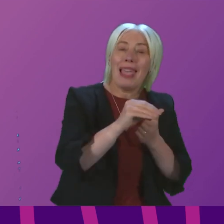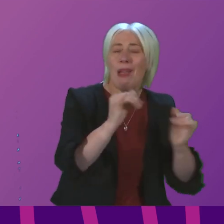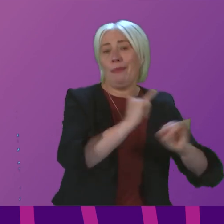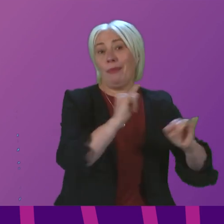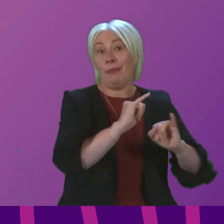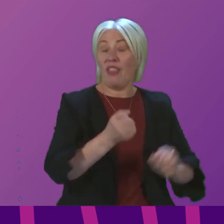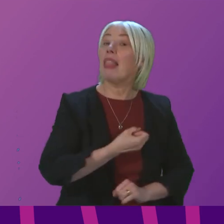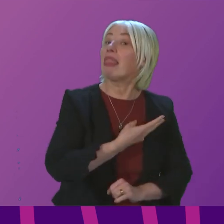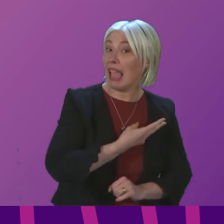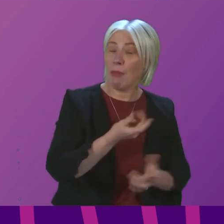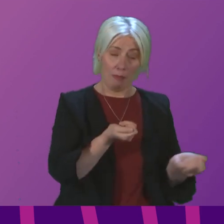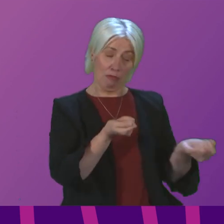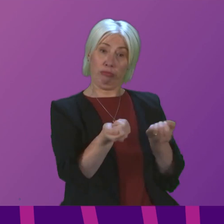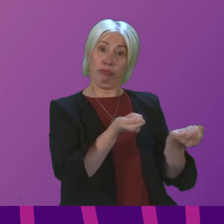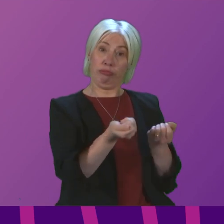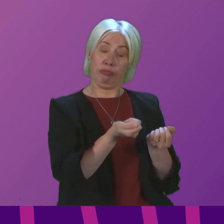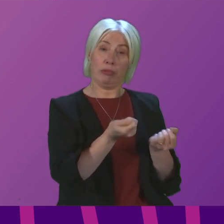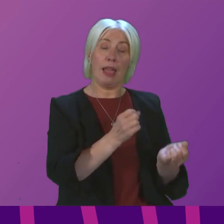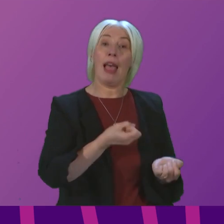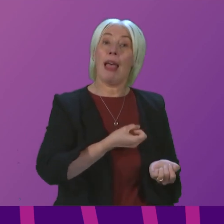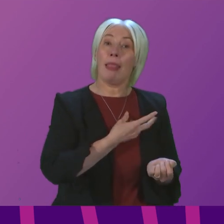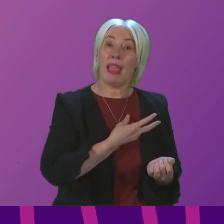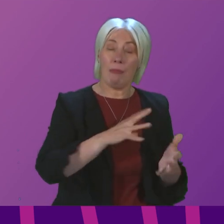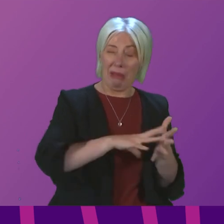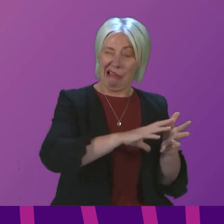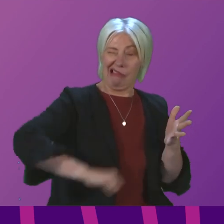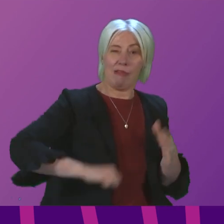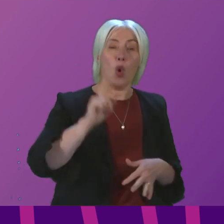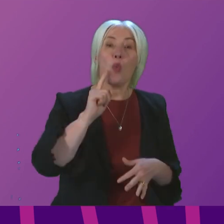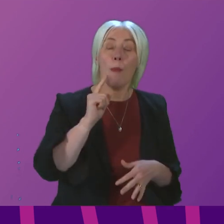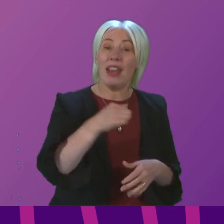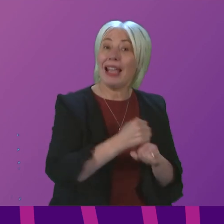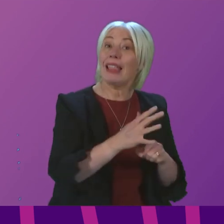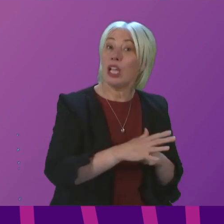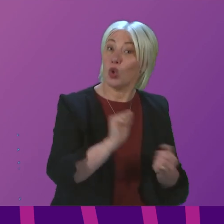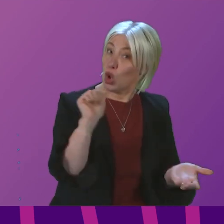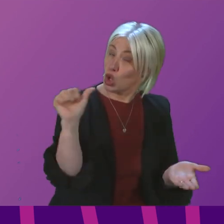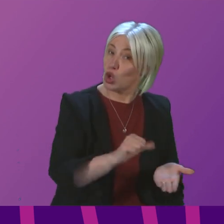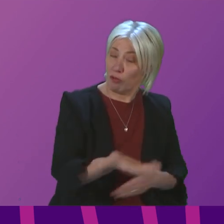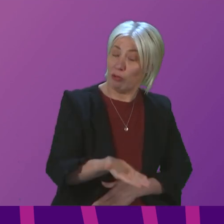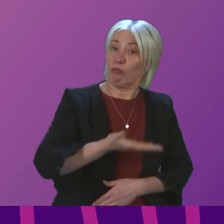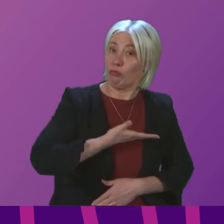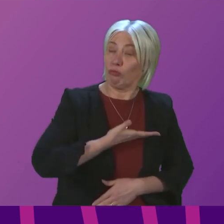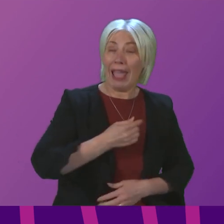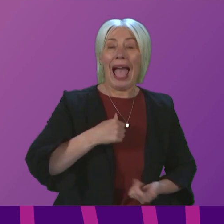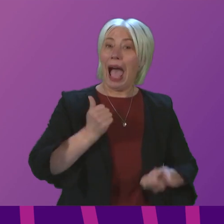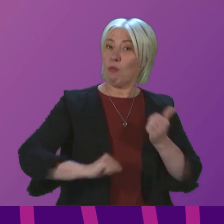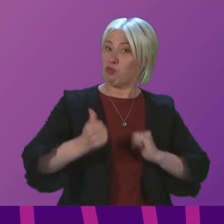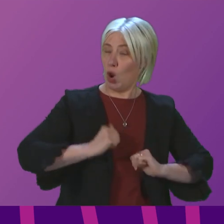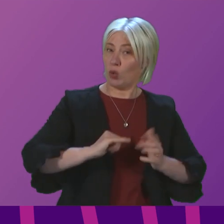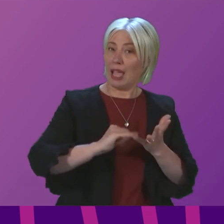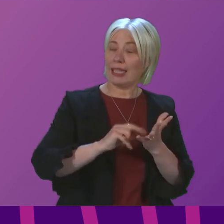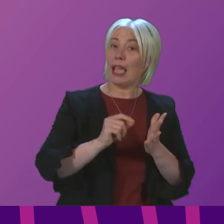presided over. Labour robbed women across Glasgow of money that was rightfully theirs. I'm proud of the fact that an SNP